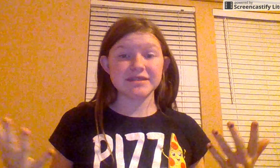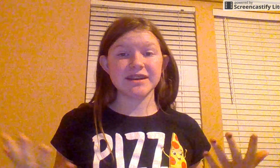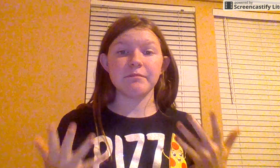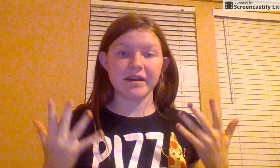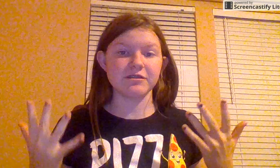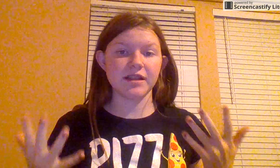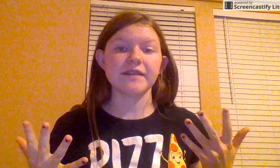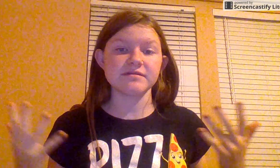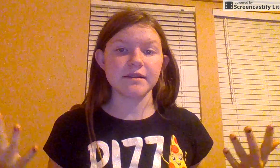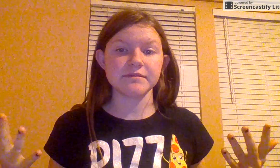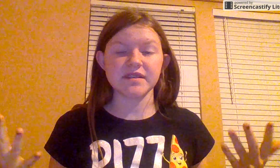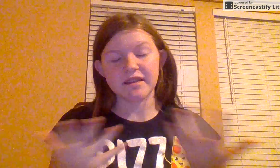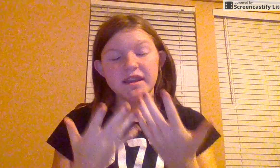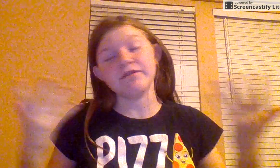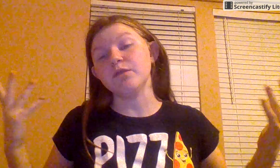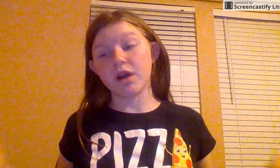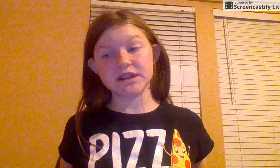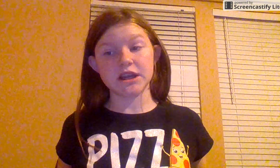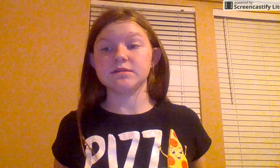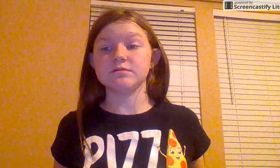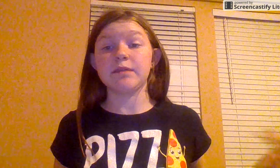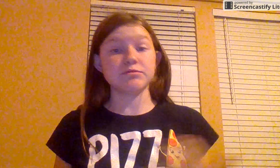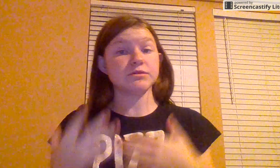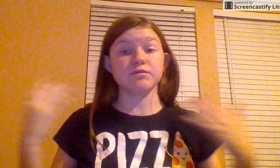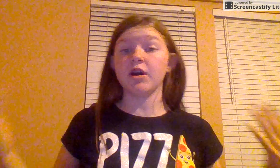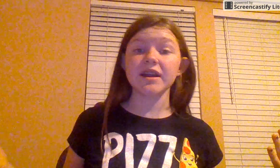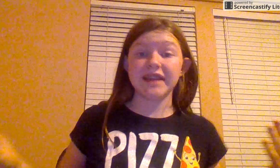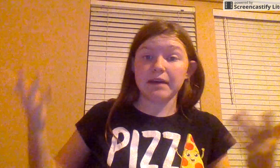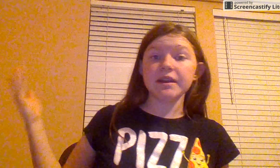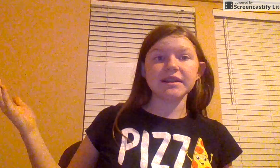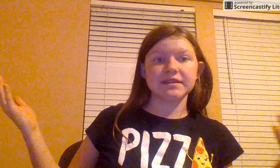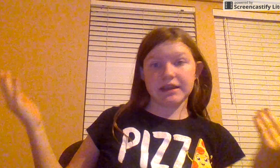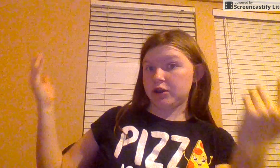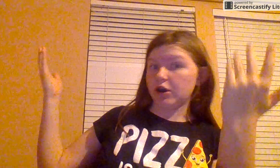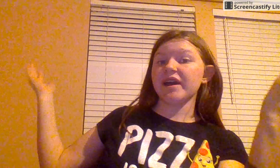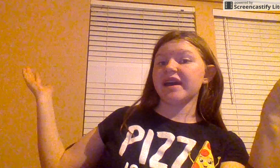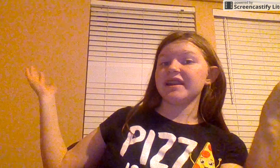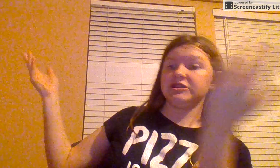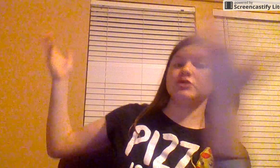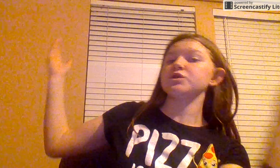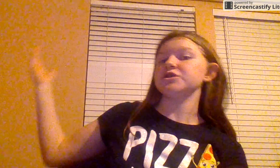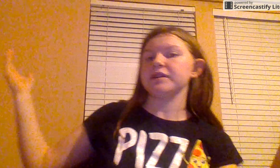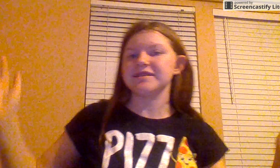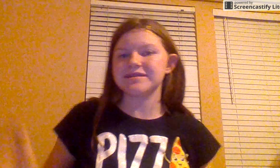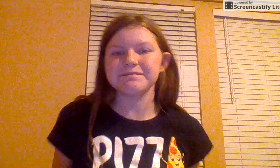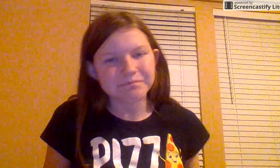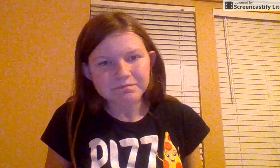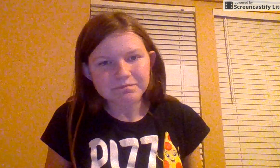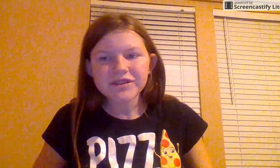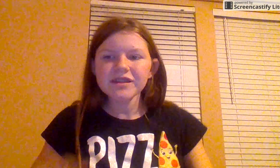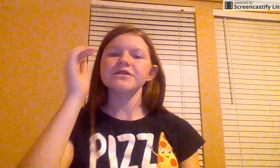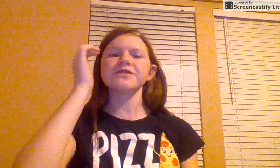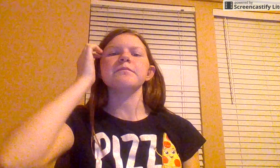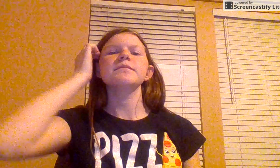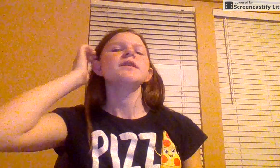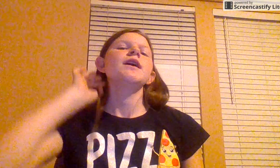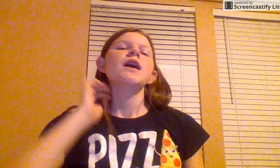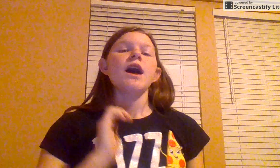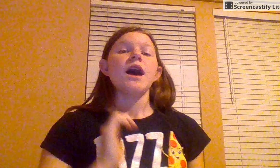tell about your life sometimes. If you want to tell your subscribers what's wrong and happening, then go ahead and do what you please. So, I